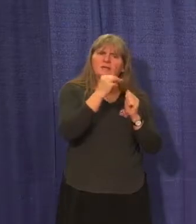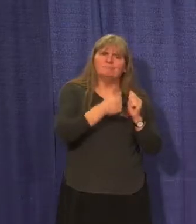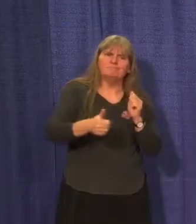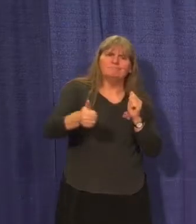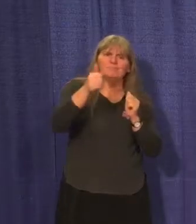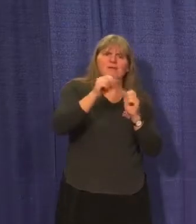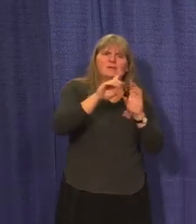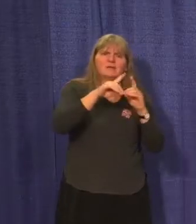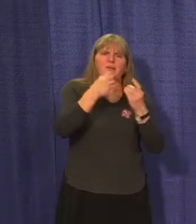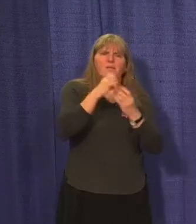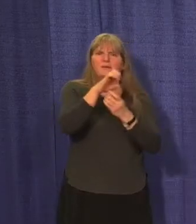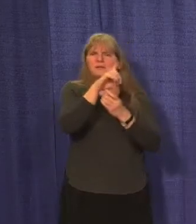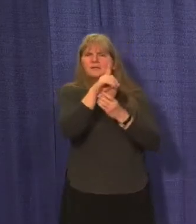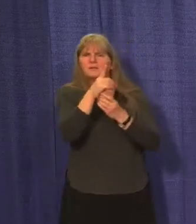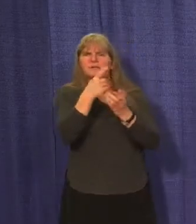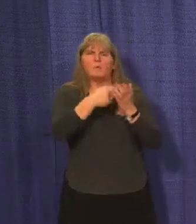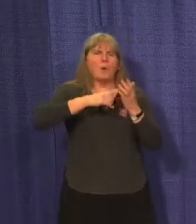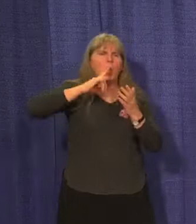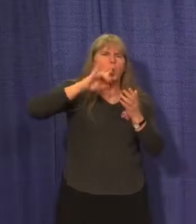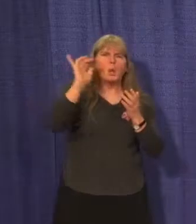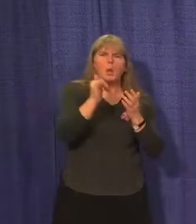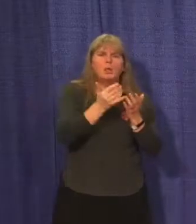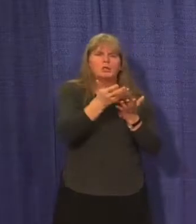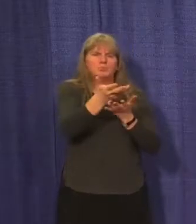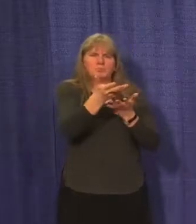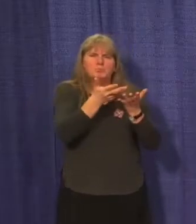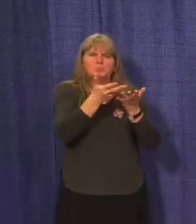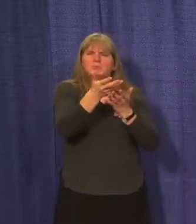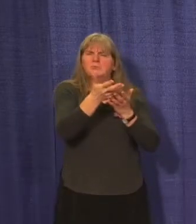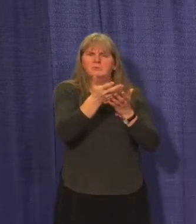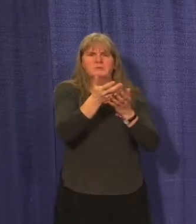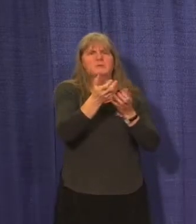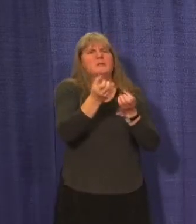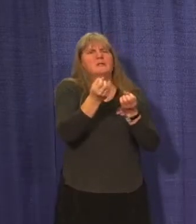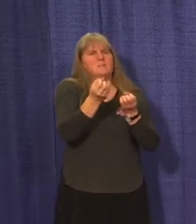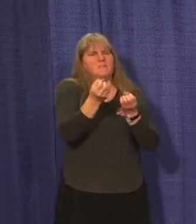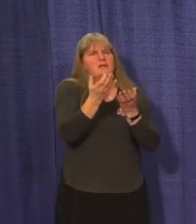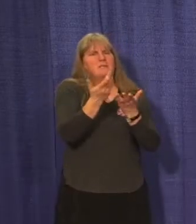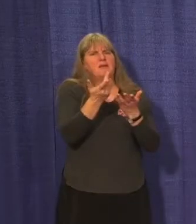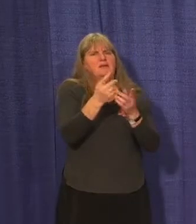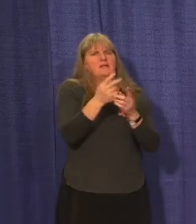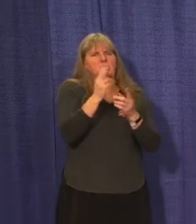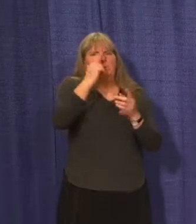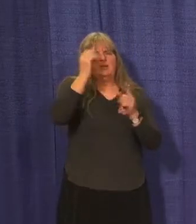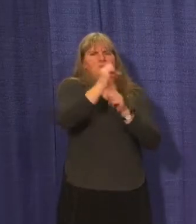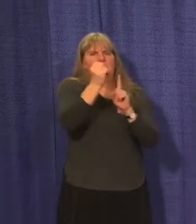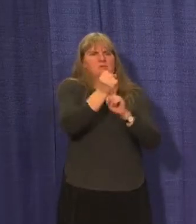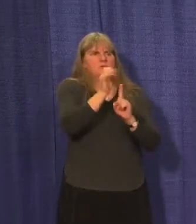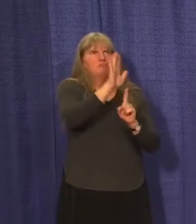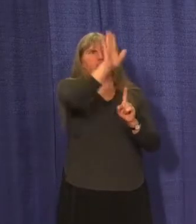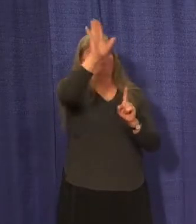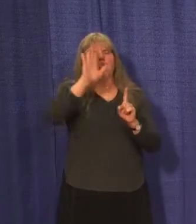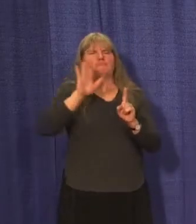and like the minister says there are so many individual circumstances that will